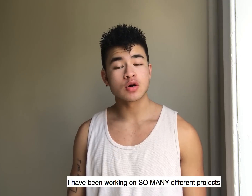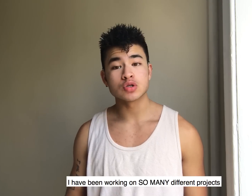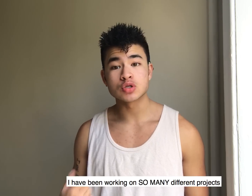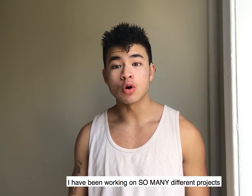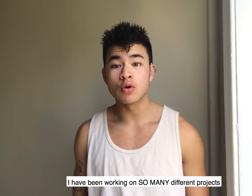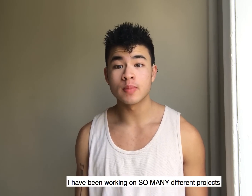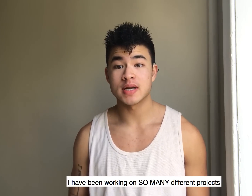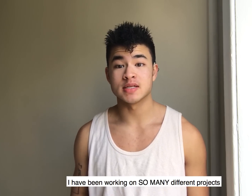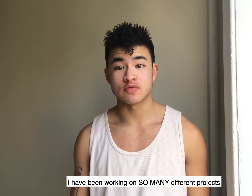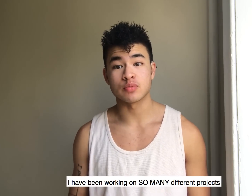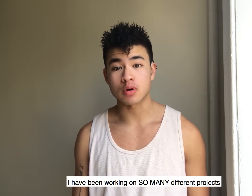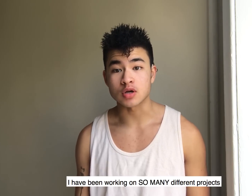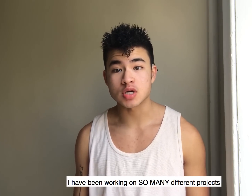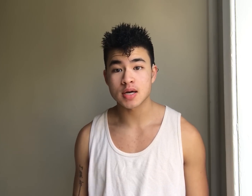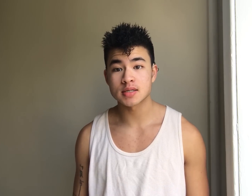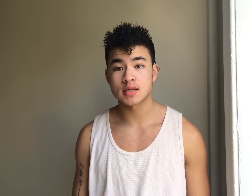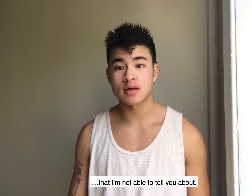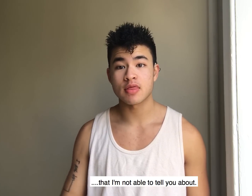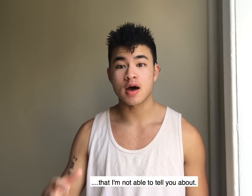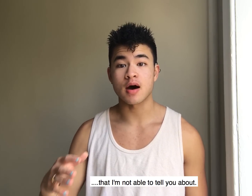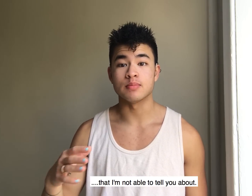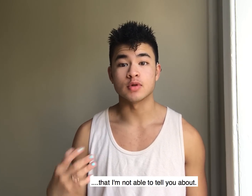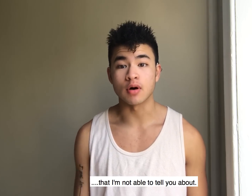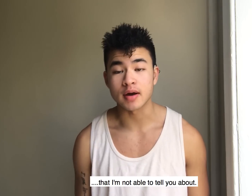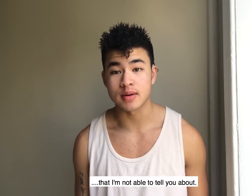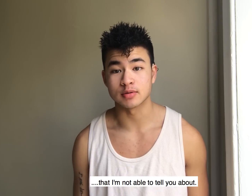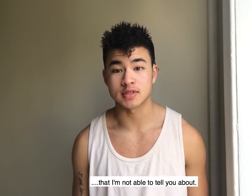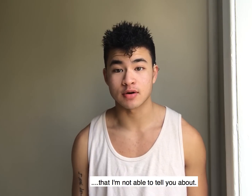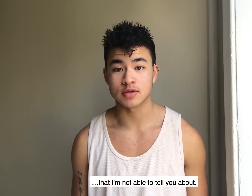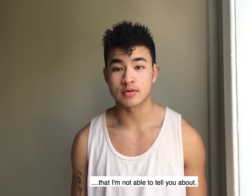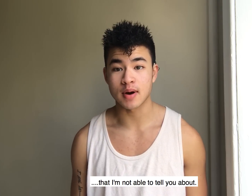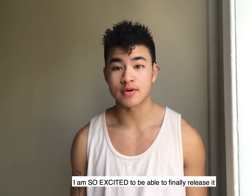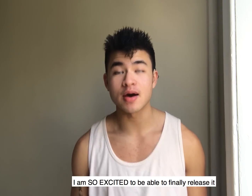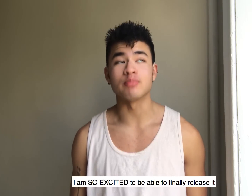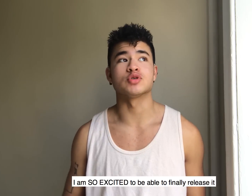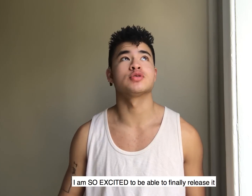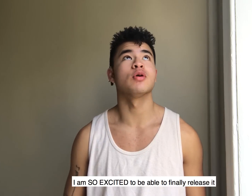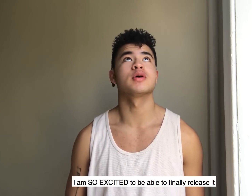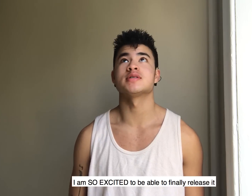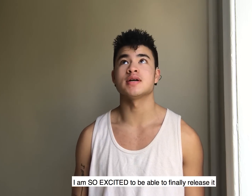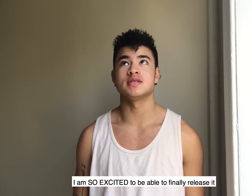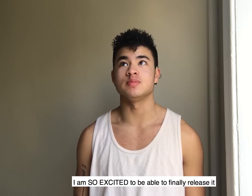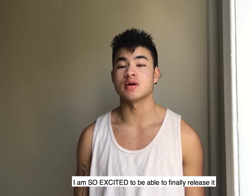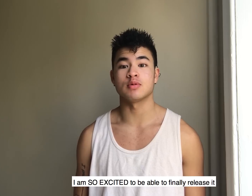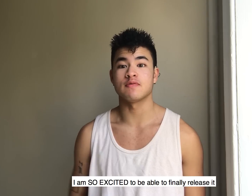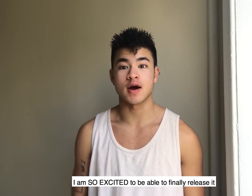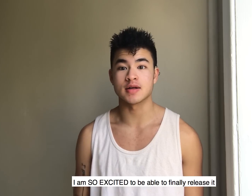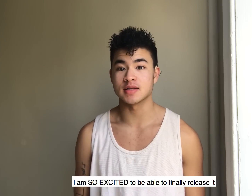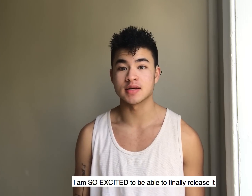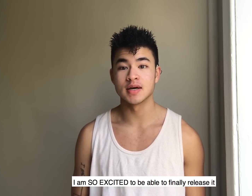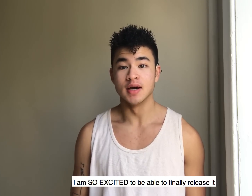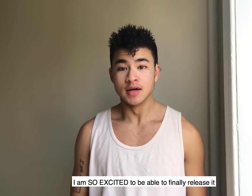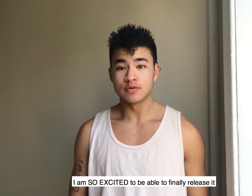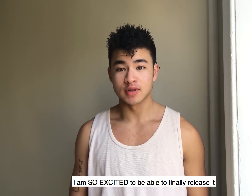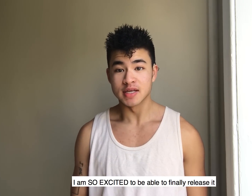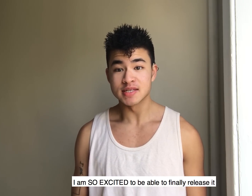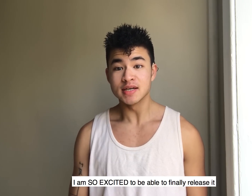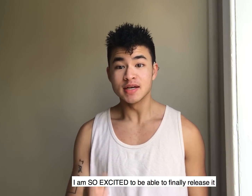on so many different projects that I'm not able to tell you about it I'm so excited to be able to finally release it